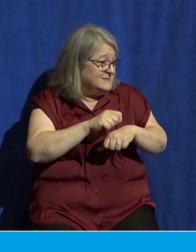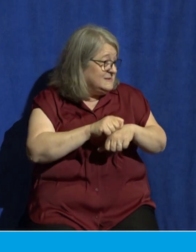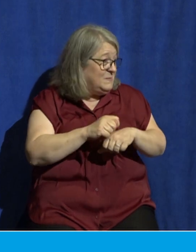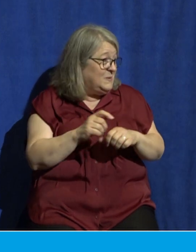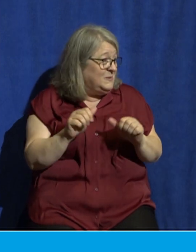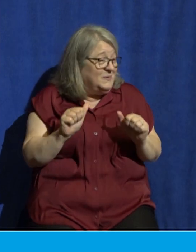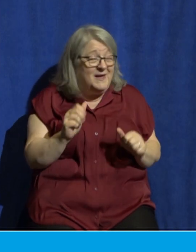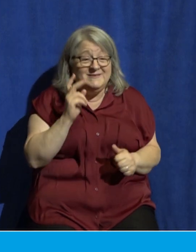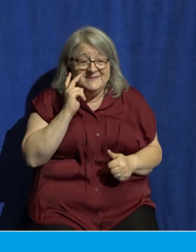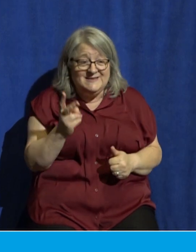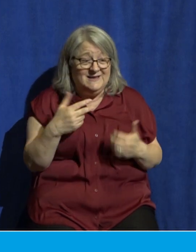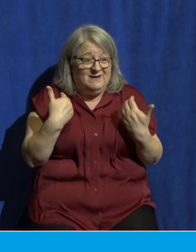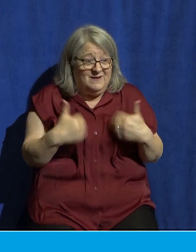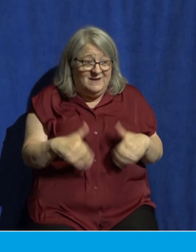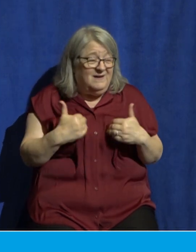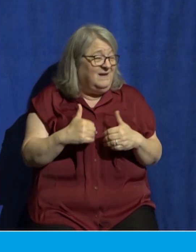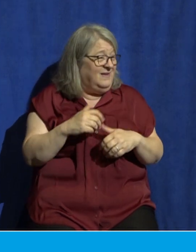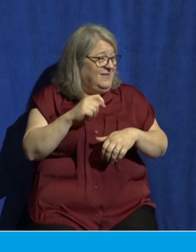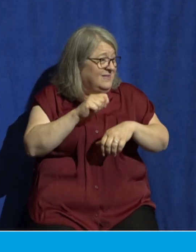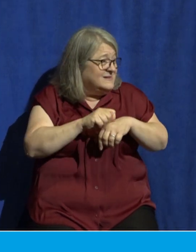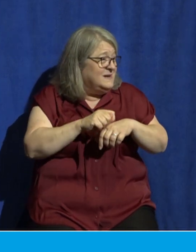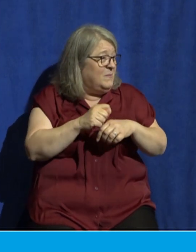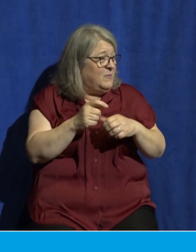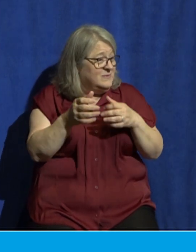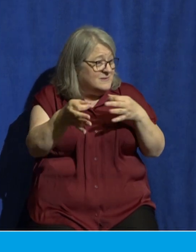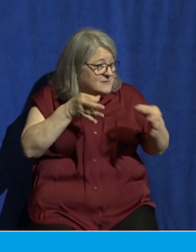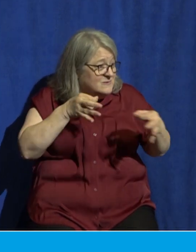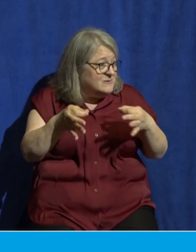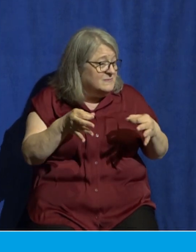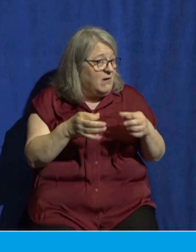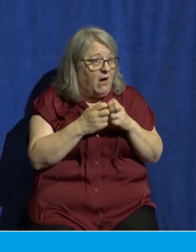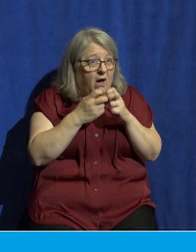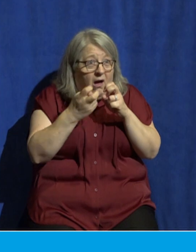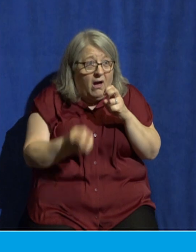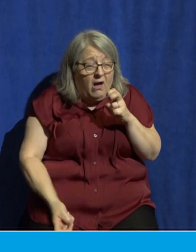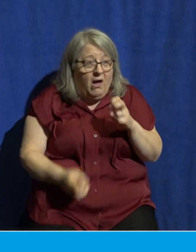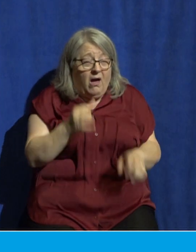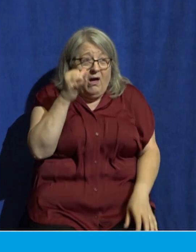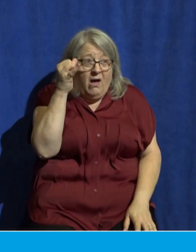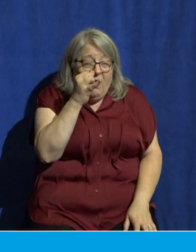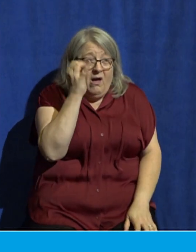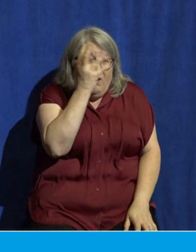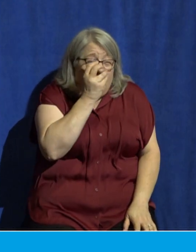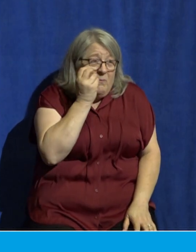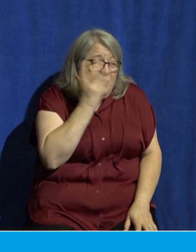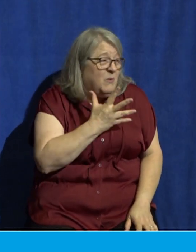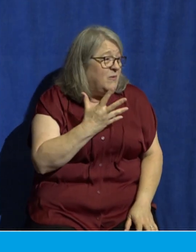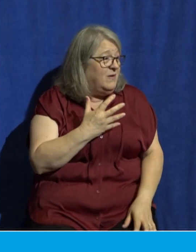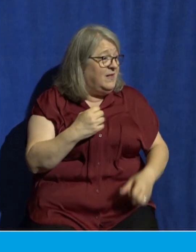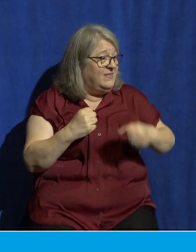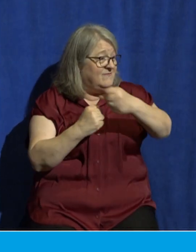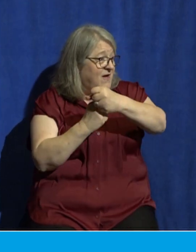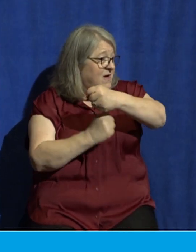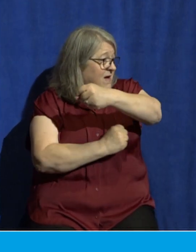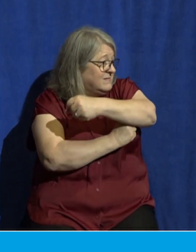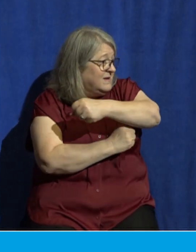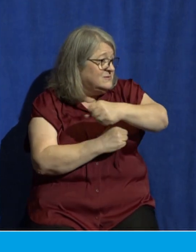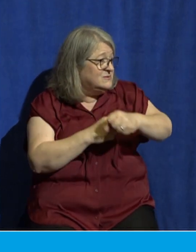breathtaking it was just in their description of it. They describe the foundation stones of the retaining wall,